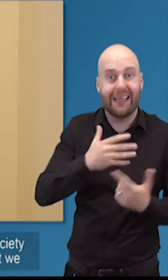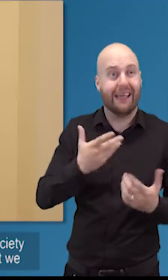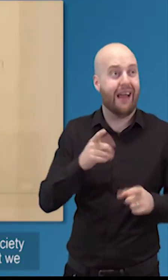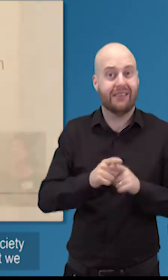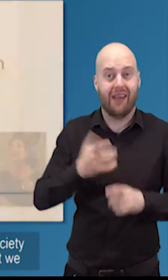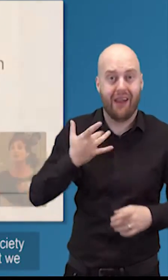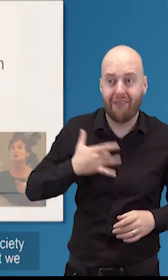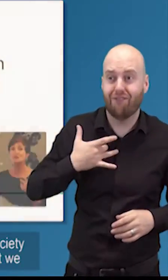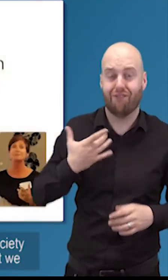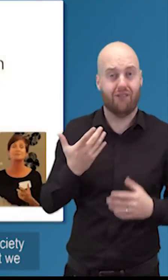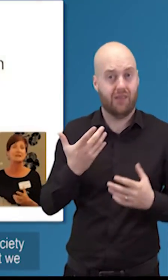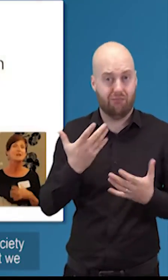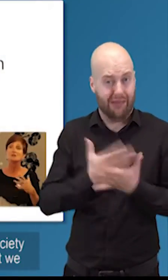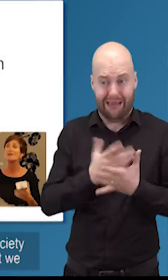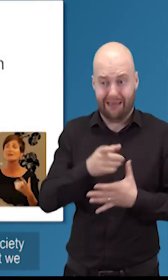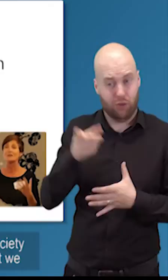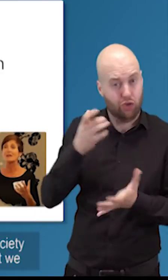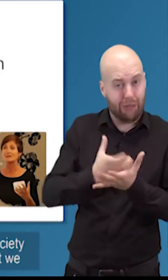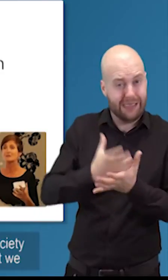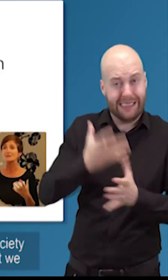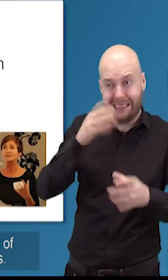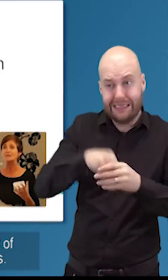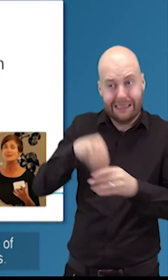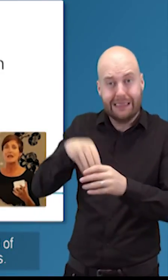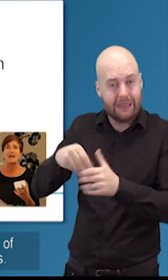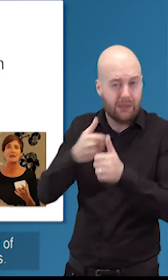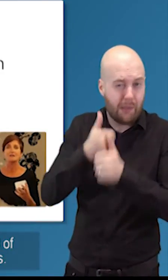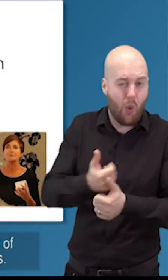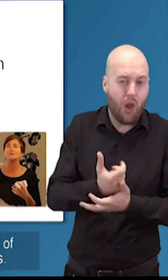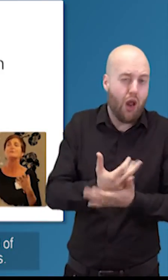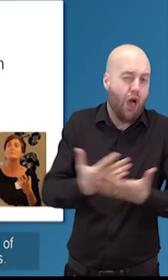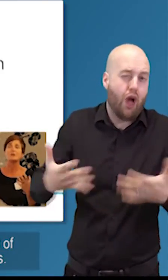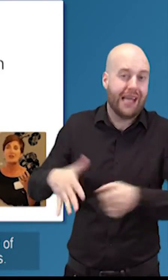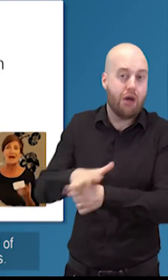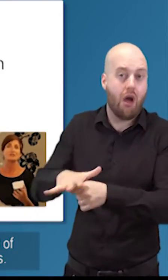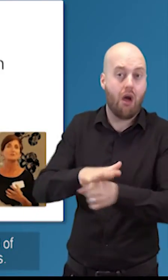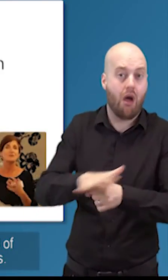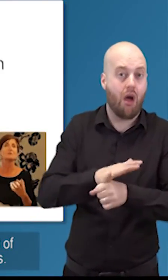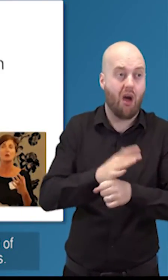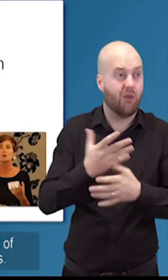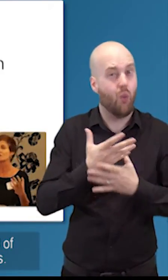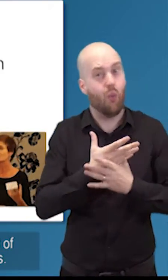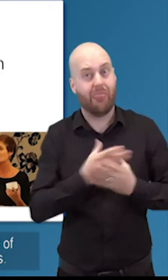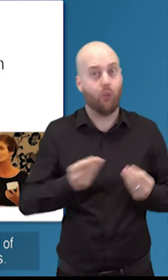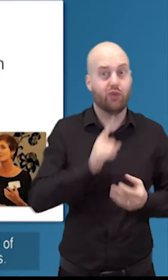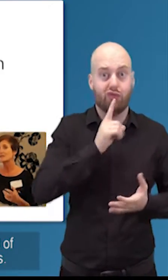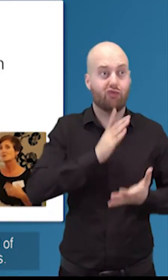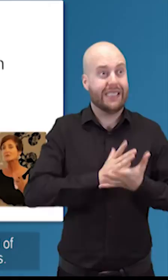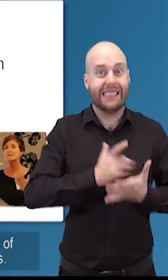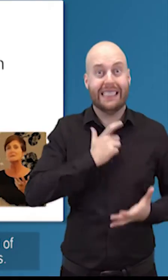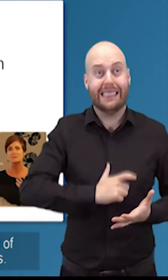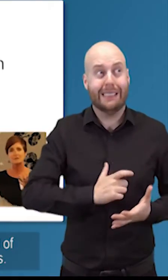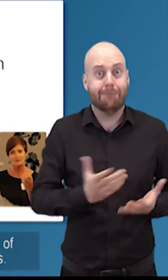scottish society and they're contributing to many of the areas that we need we need much action we need a lot of support